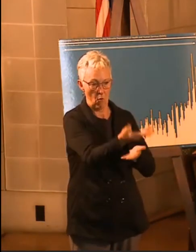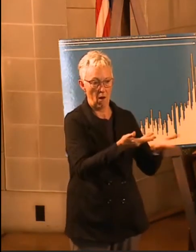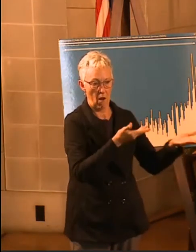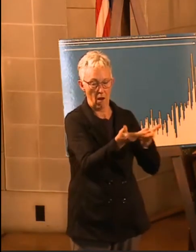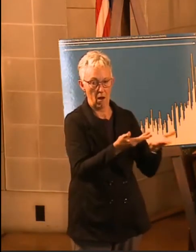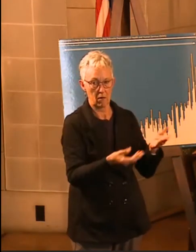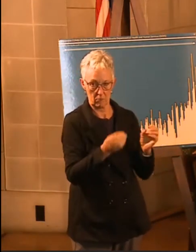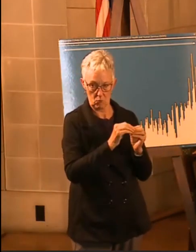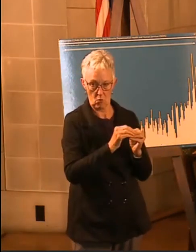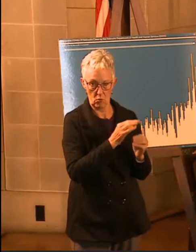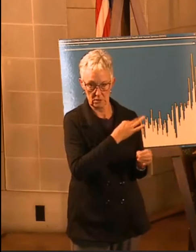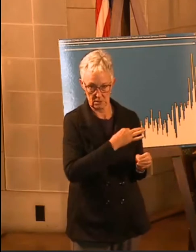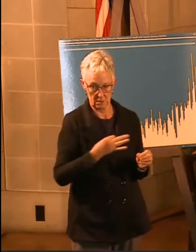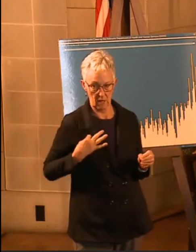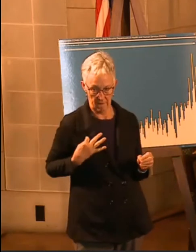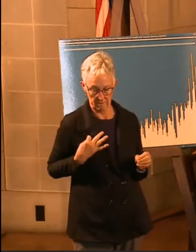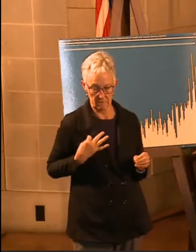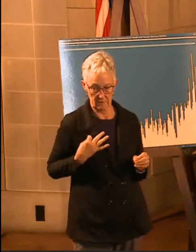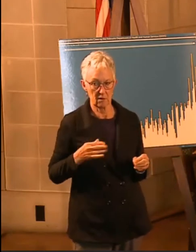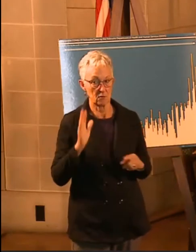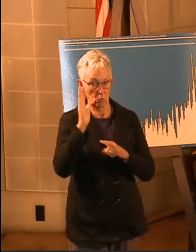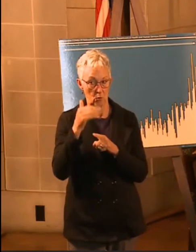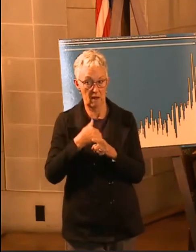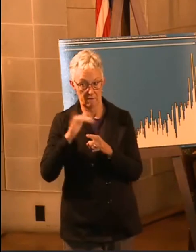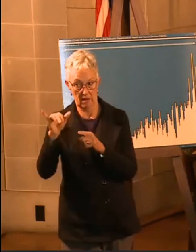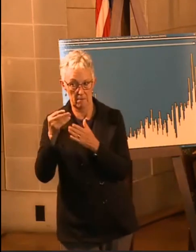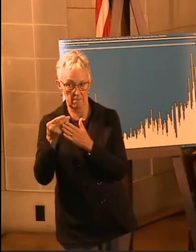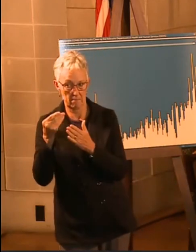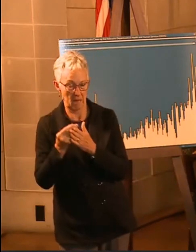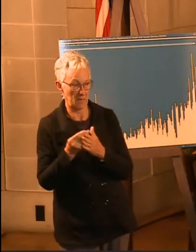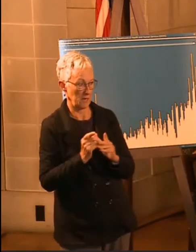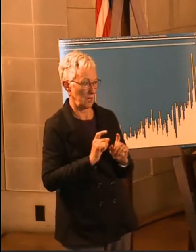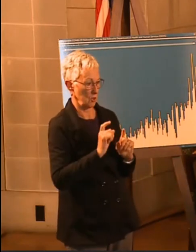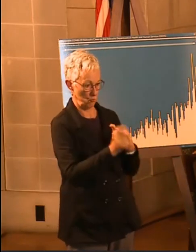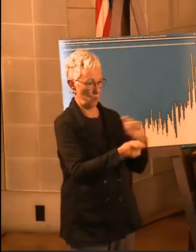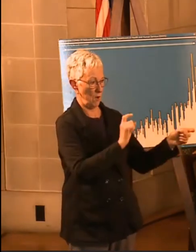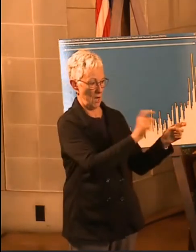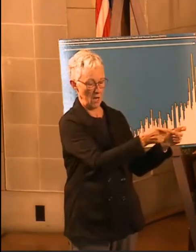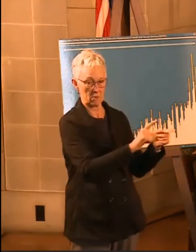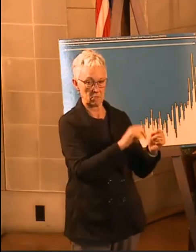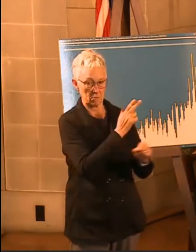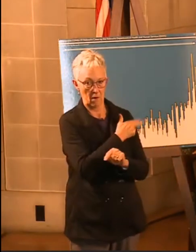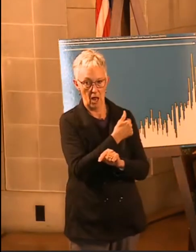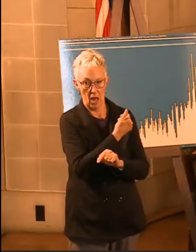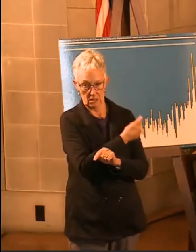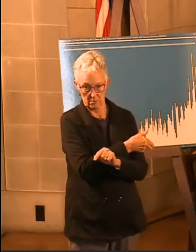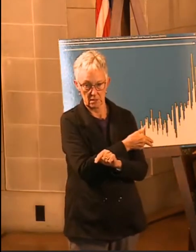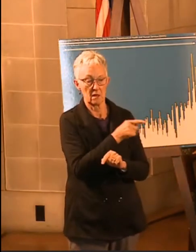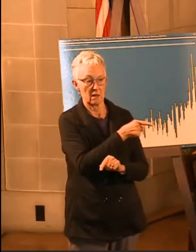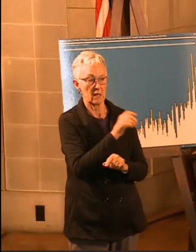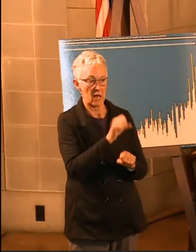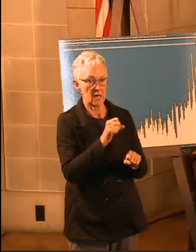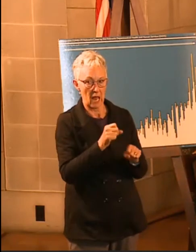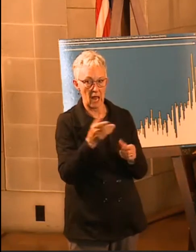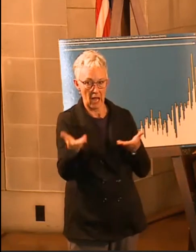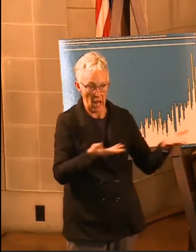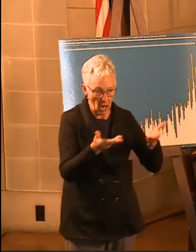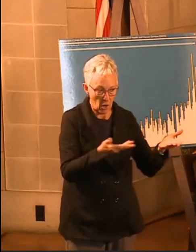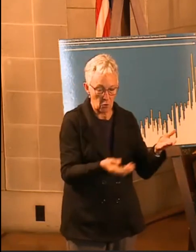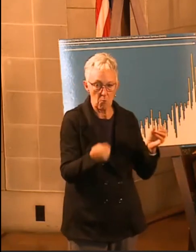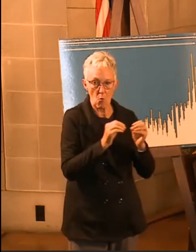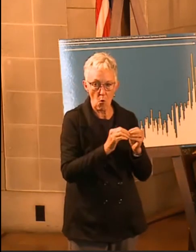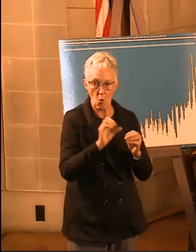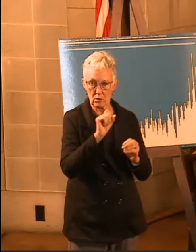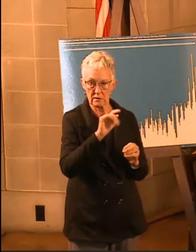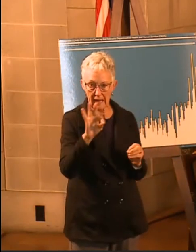available that will be granted out to our hospital systems for them to be able to boost their staffing. And it will be for